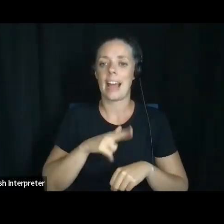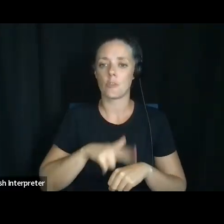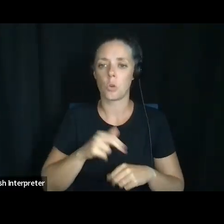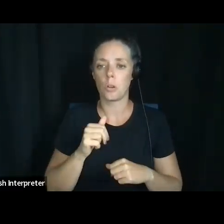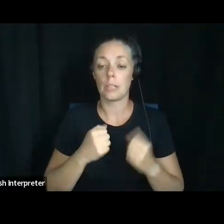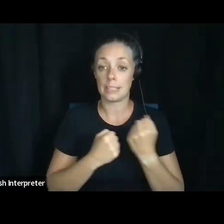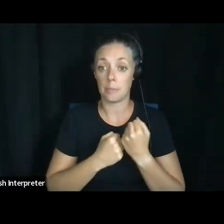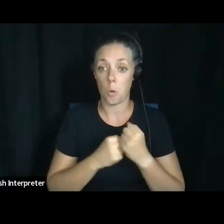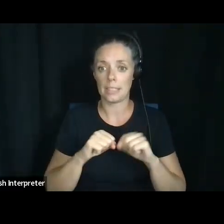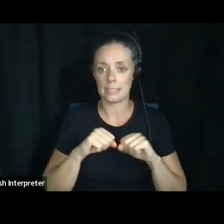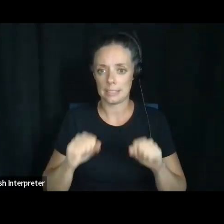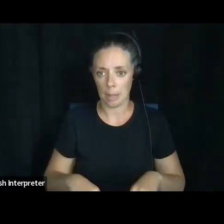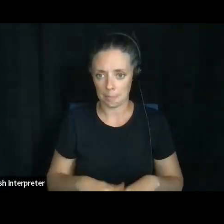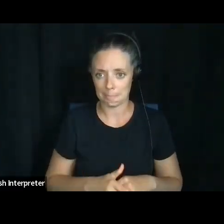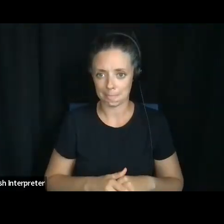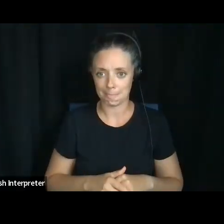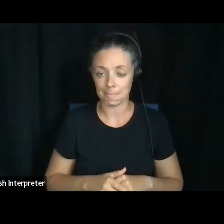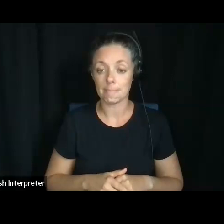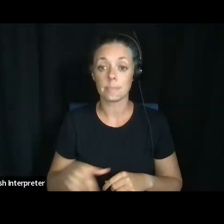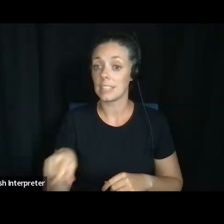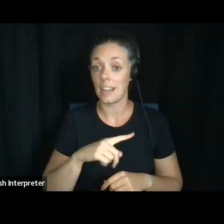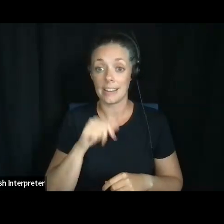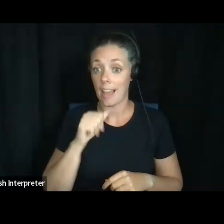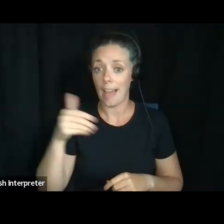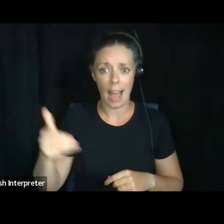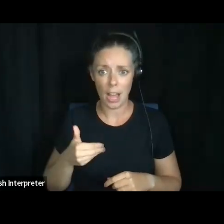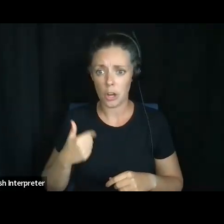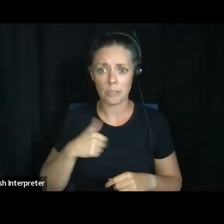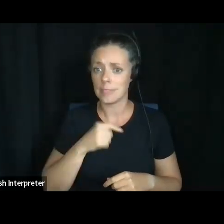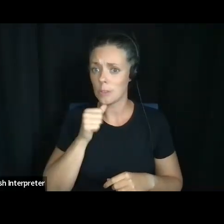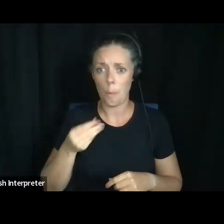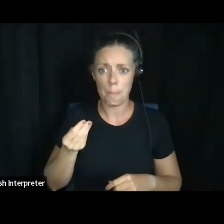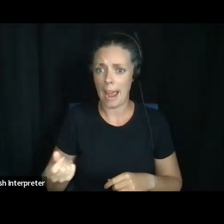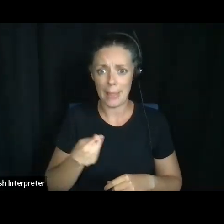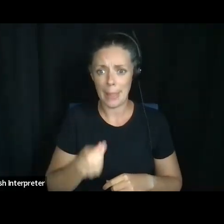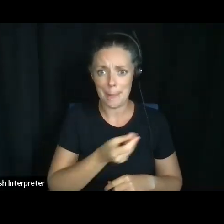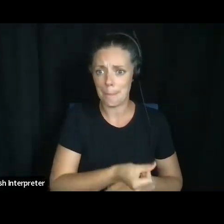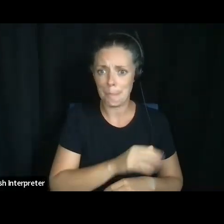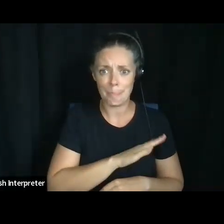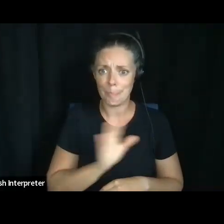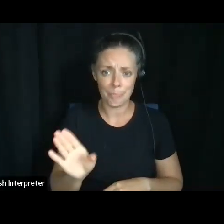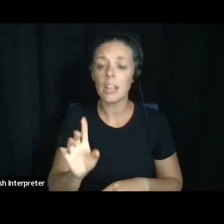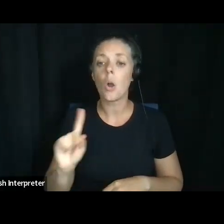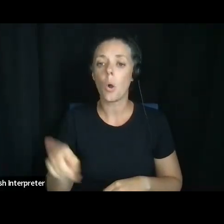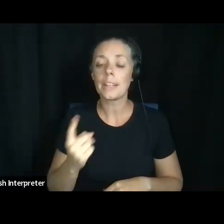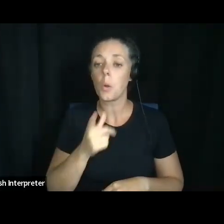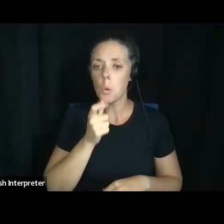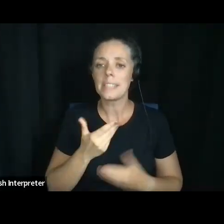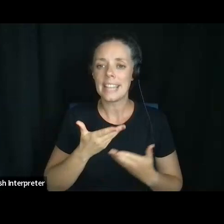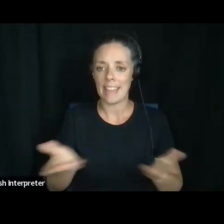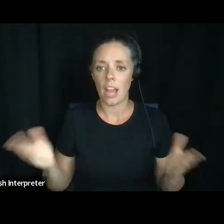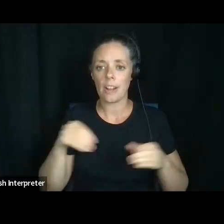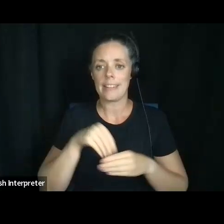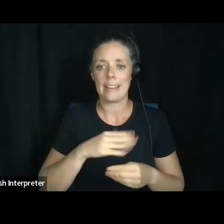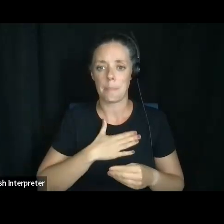system. They're just, they're not hired. They're not paid. They're not, you know, they are just, who's in my life,